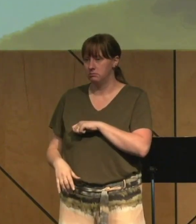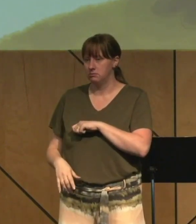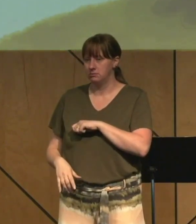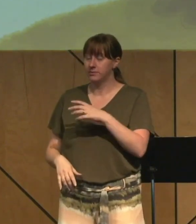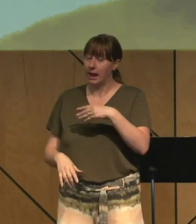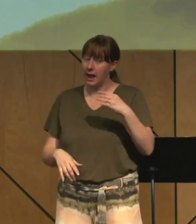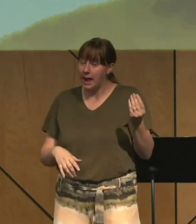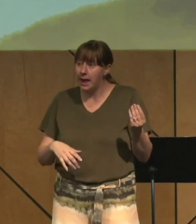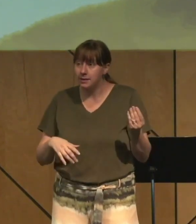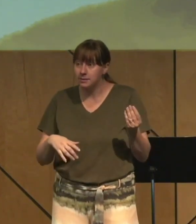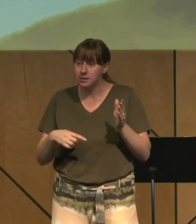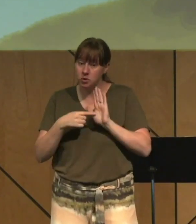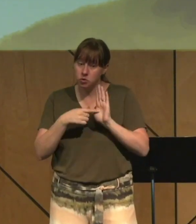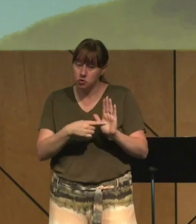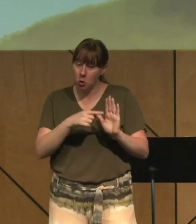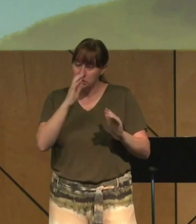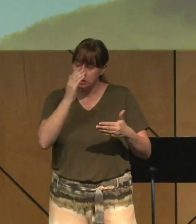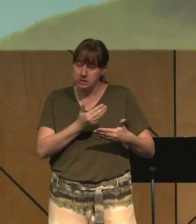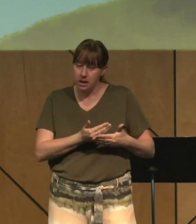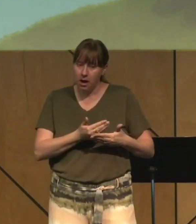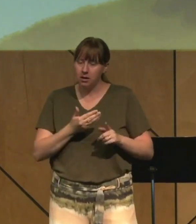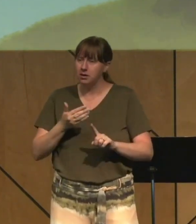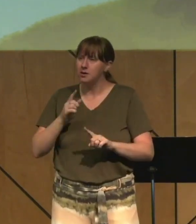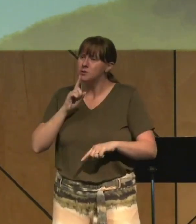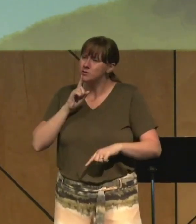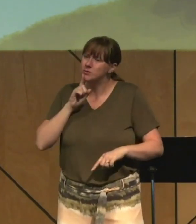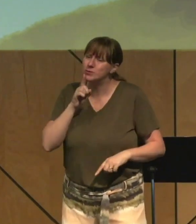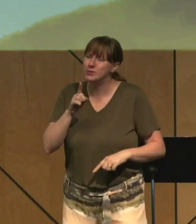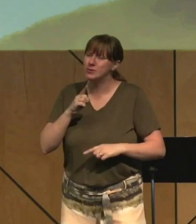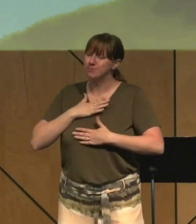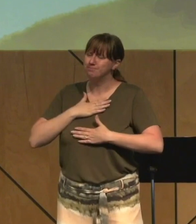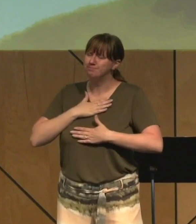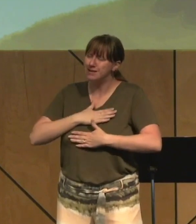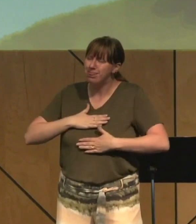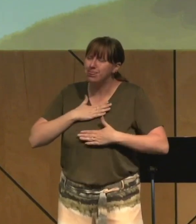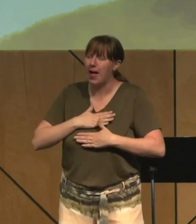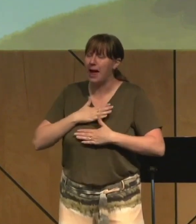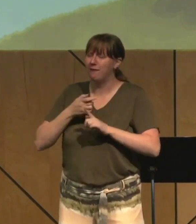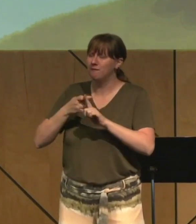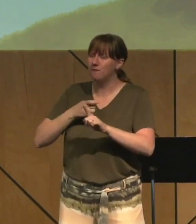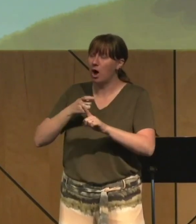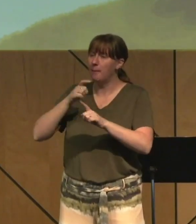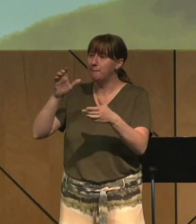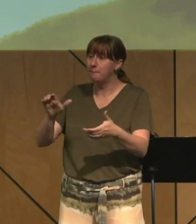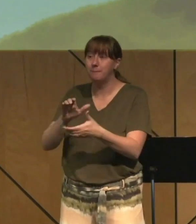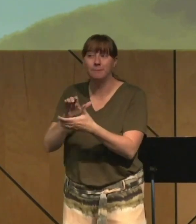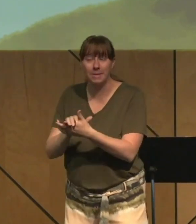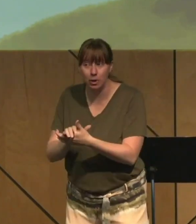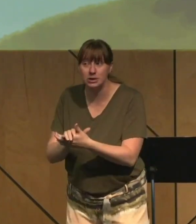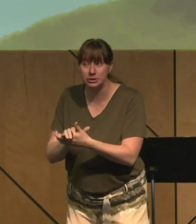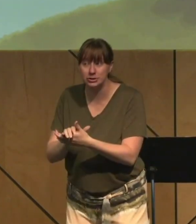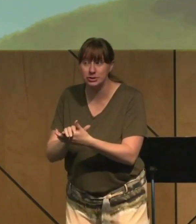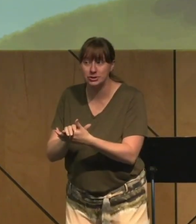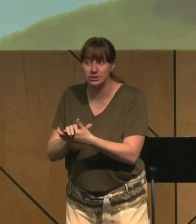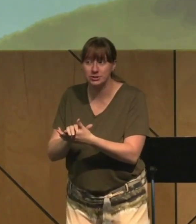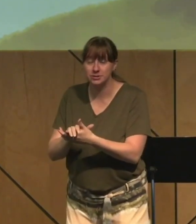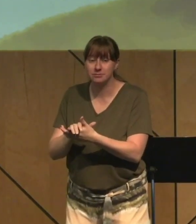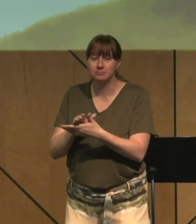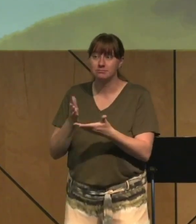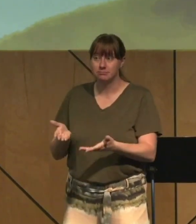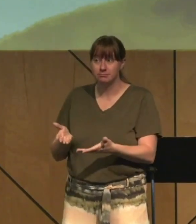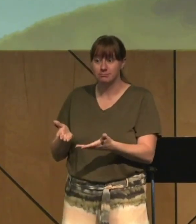true delights of marital passion. He's going to point out the empty promises of sexual sin, but he's also going to point out